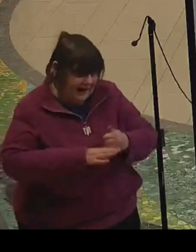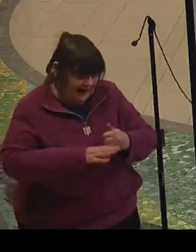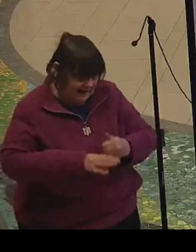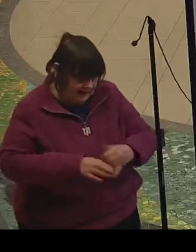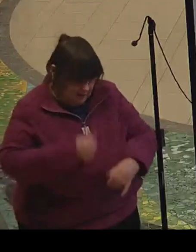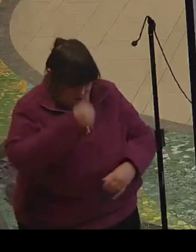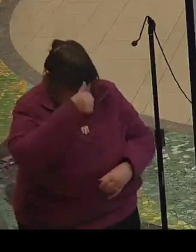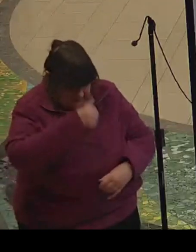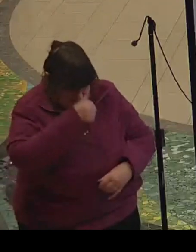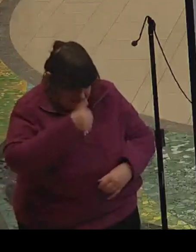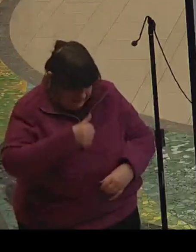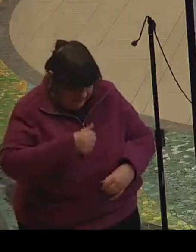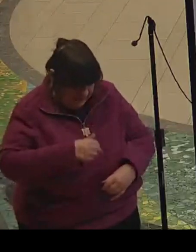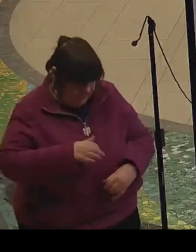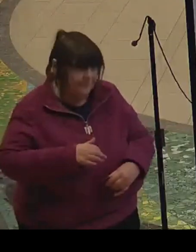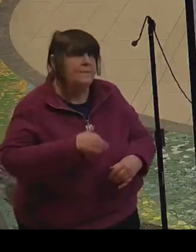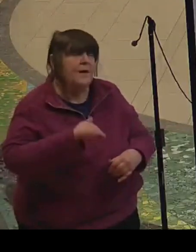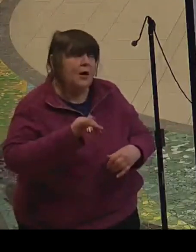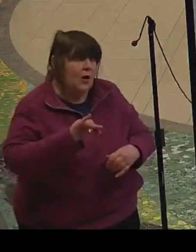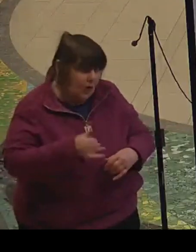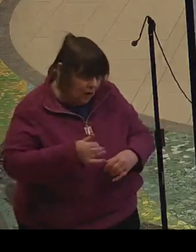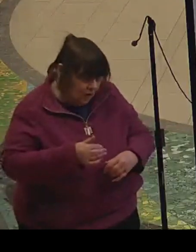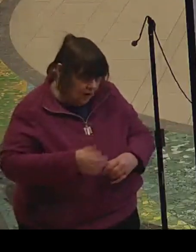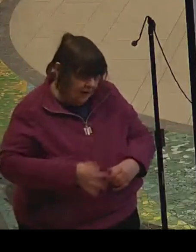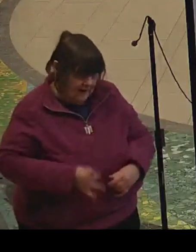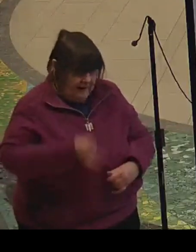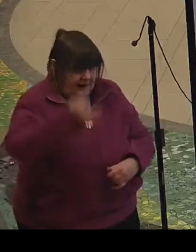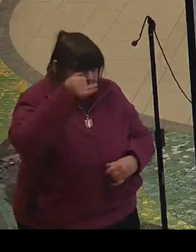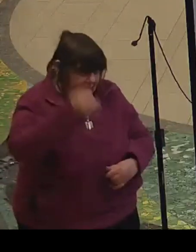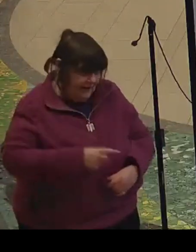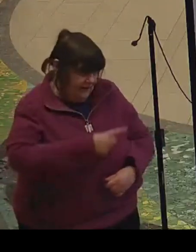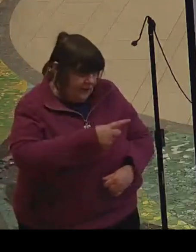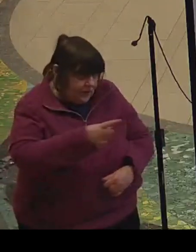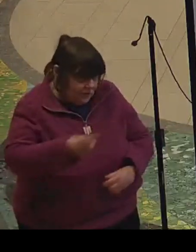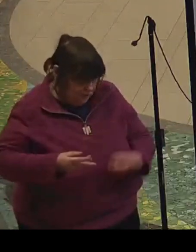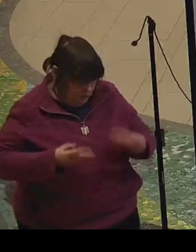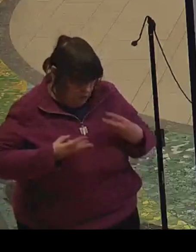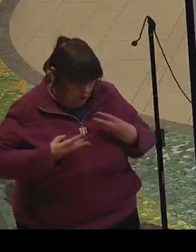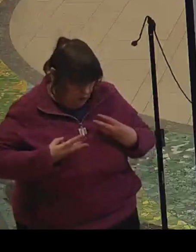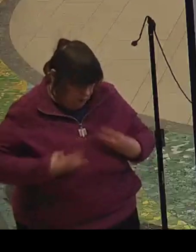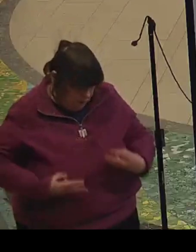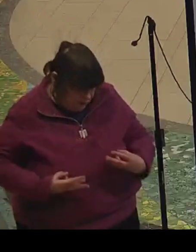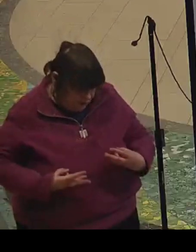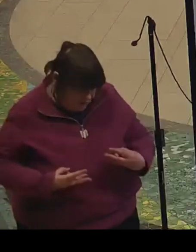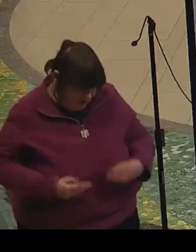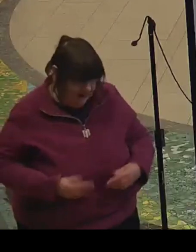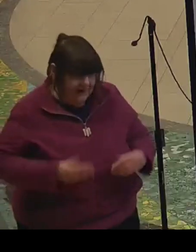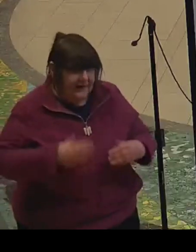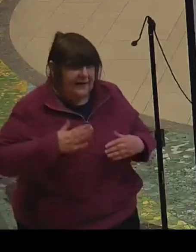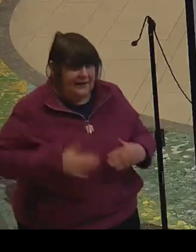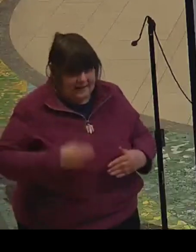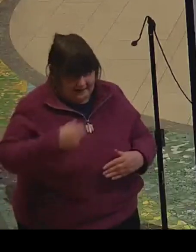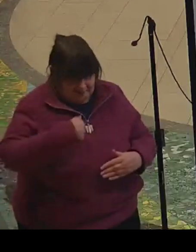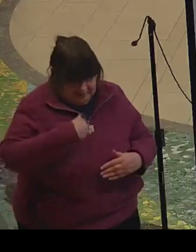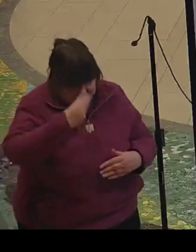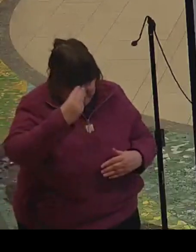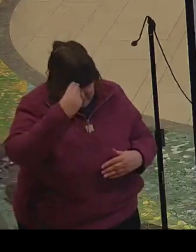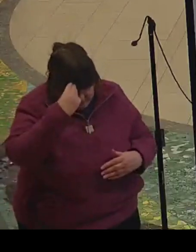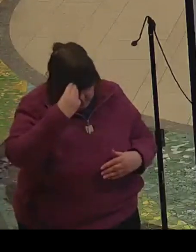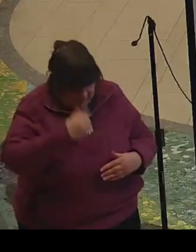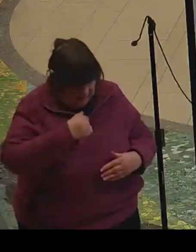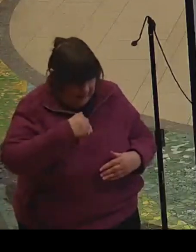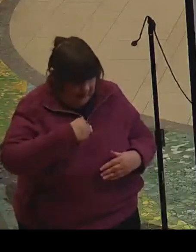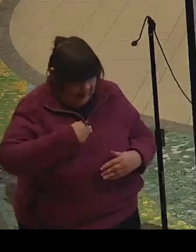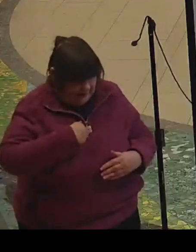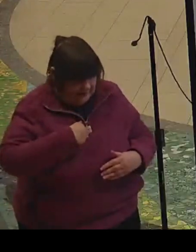the end of Lent. Or, if you wish, let me